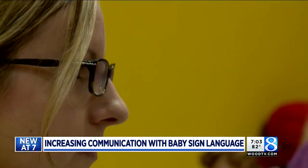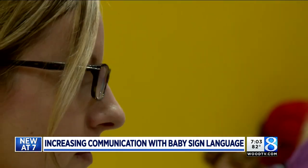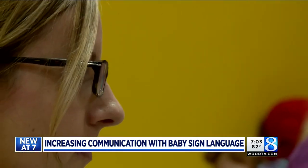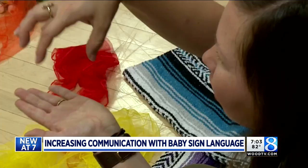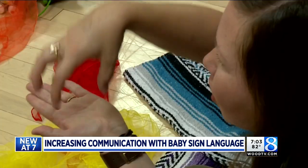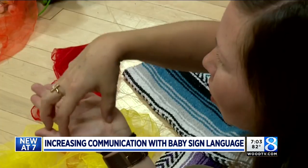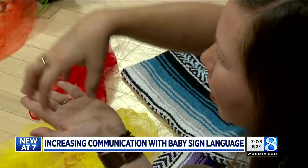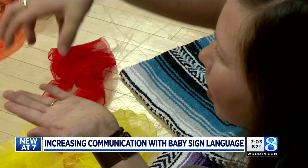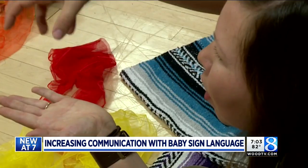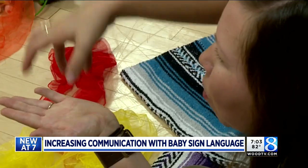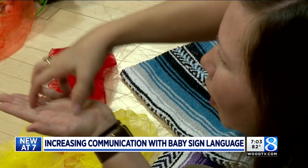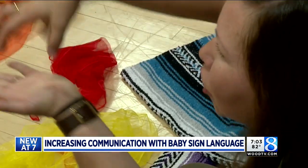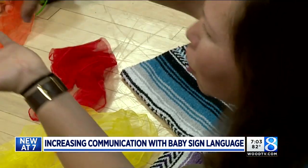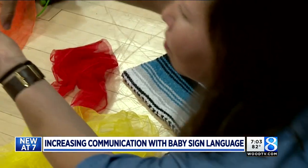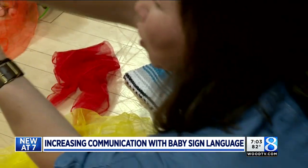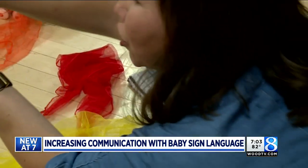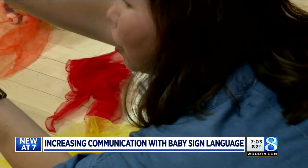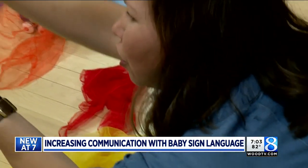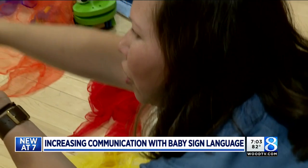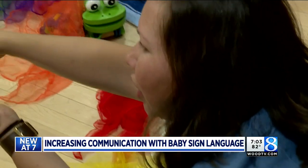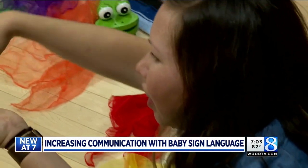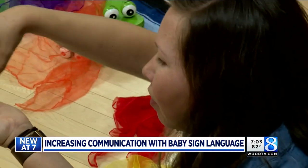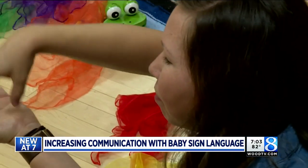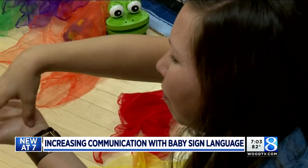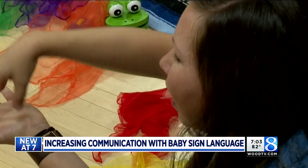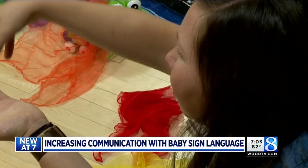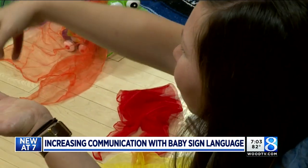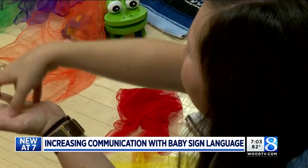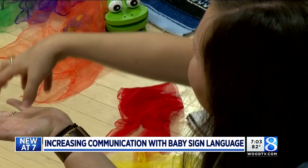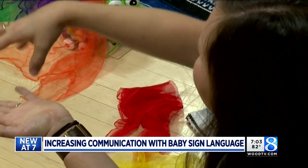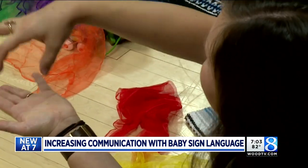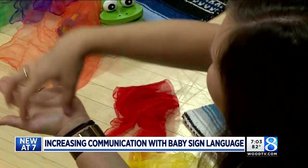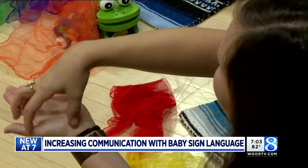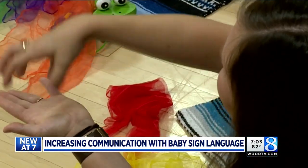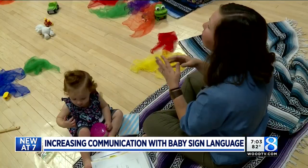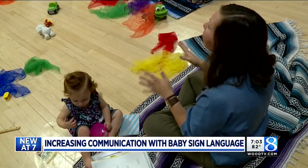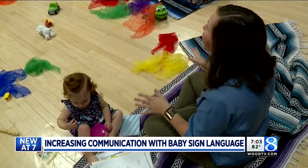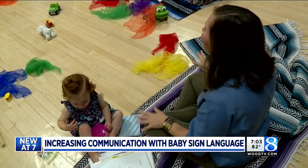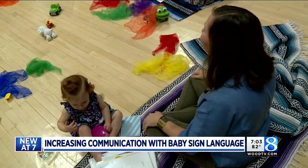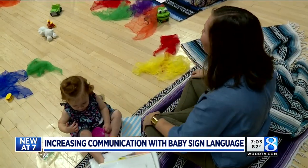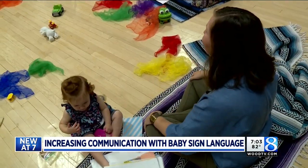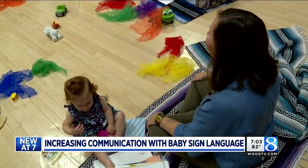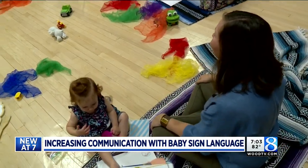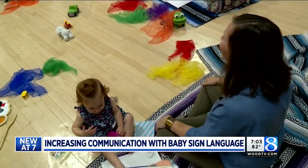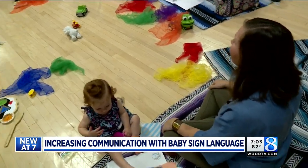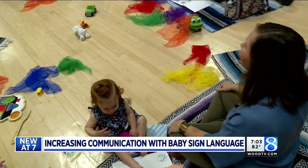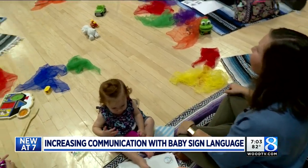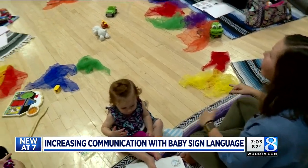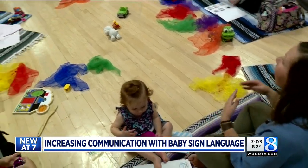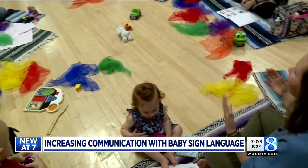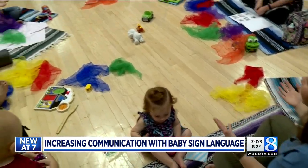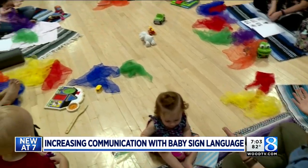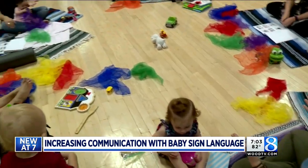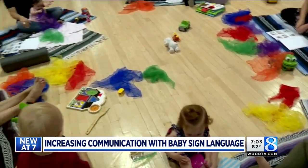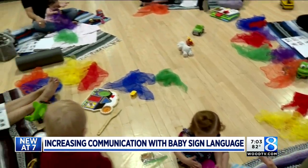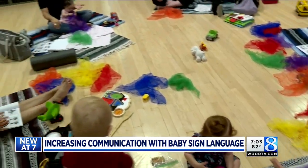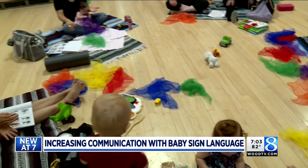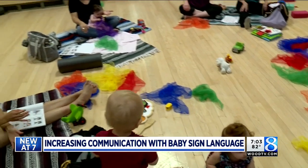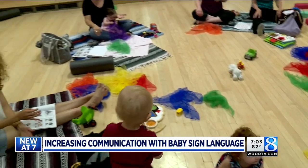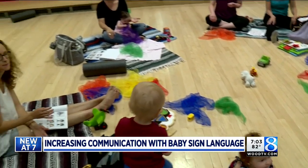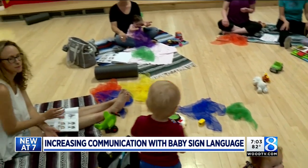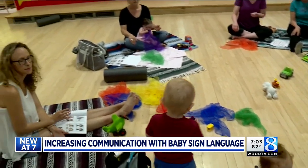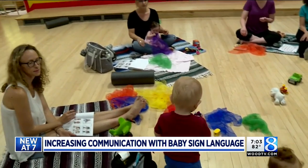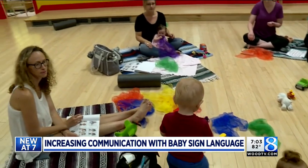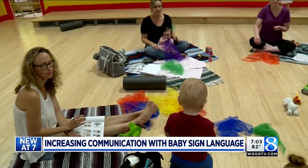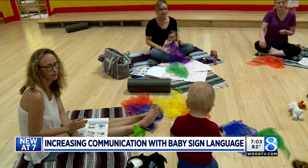These parents are learning how to sign apple, banana, cereal. Lessons they'll be able to take home and implement in their daily lives. Emily